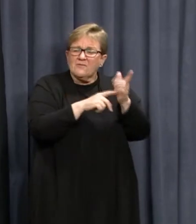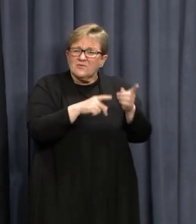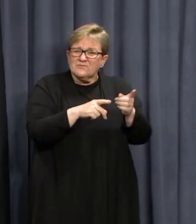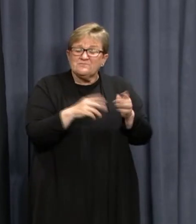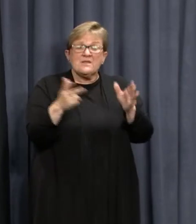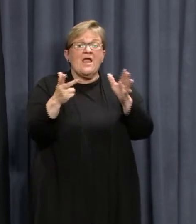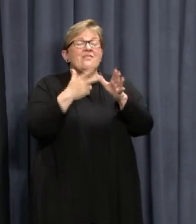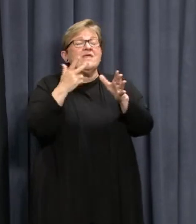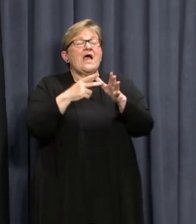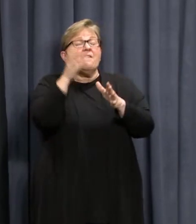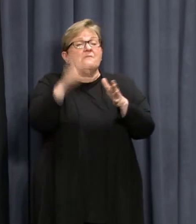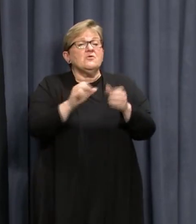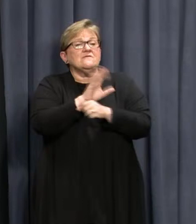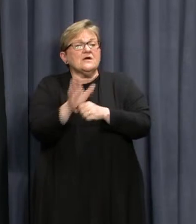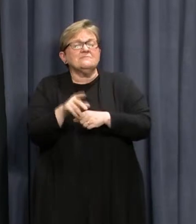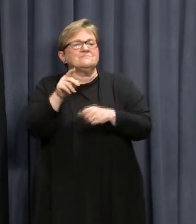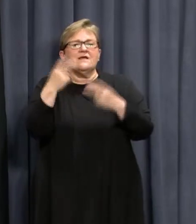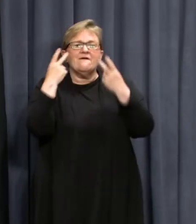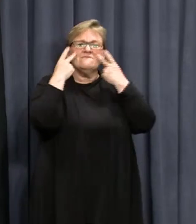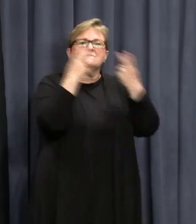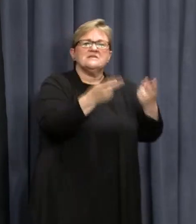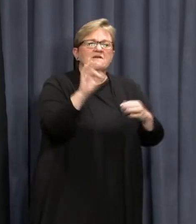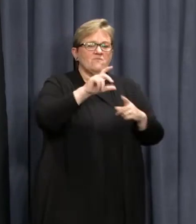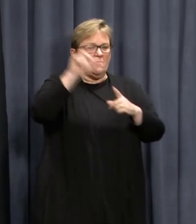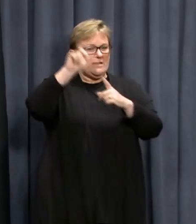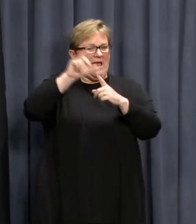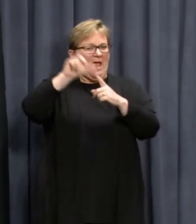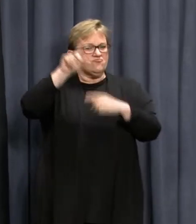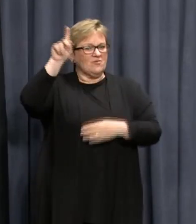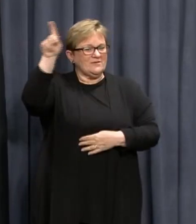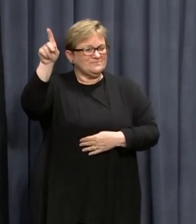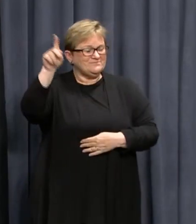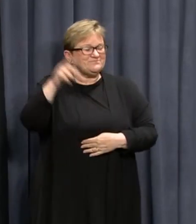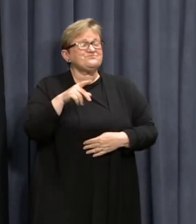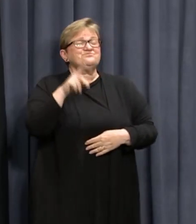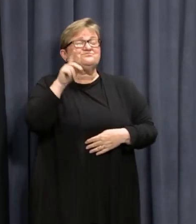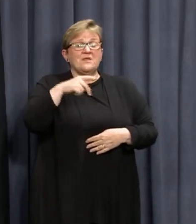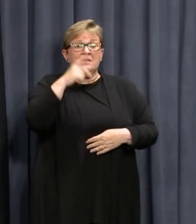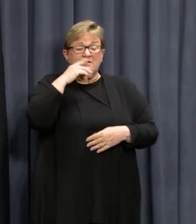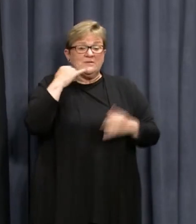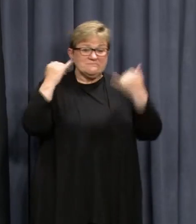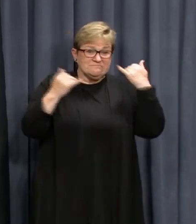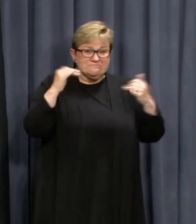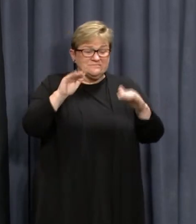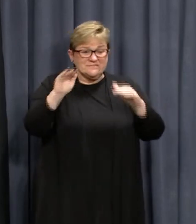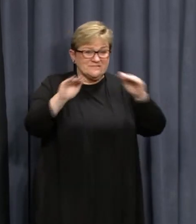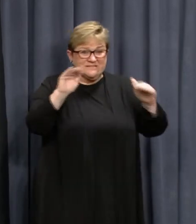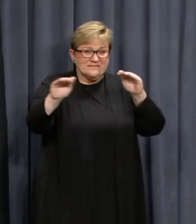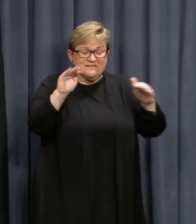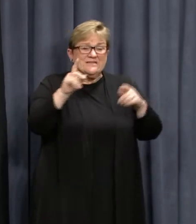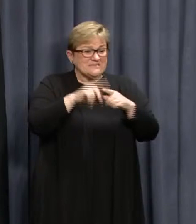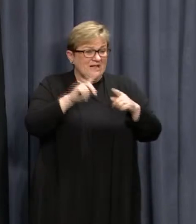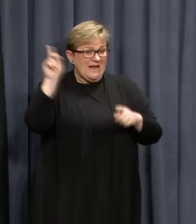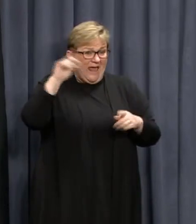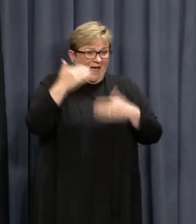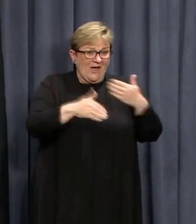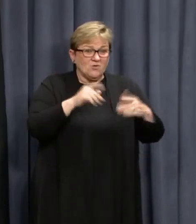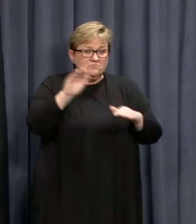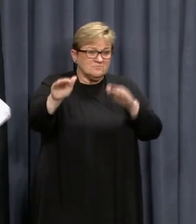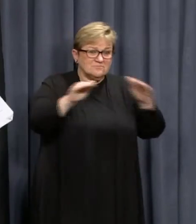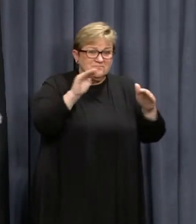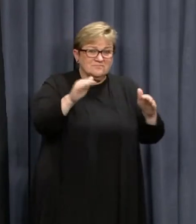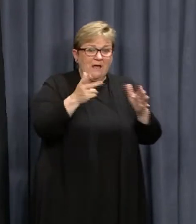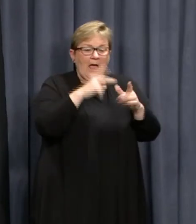The other positive case is a visitor from Canberra. Contact tracers have been working and continue to work through other